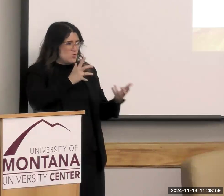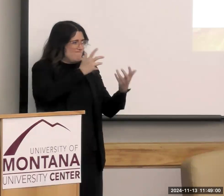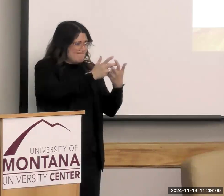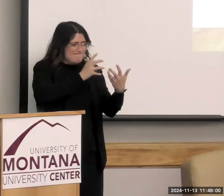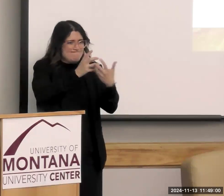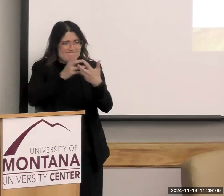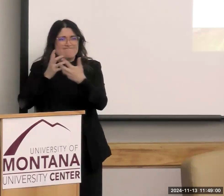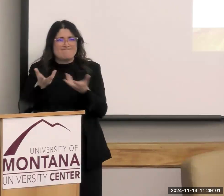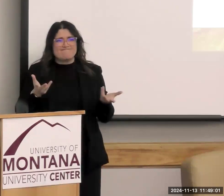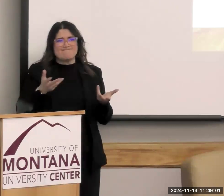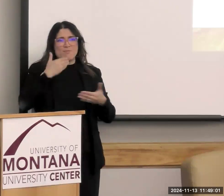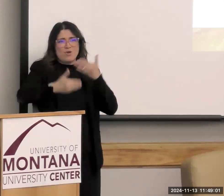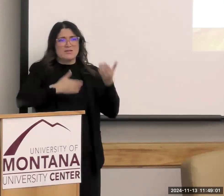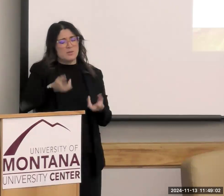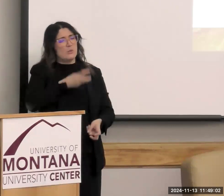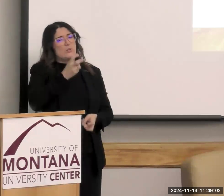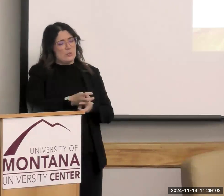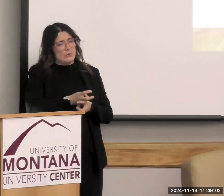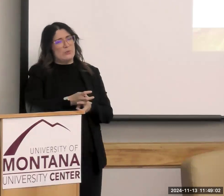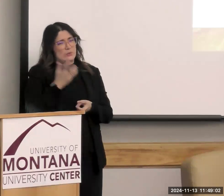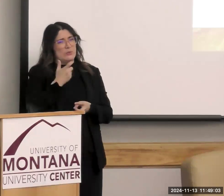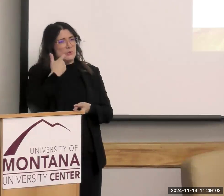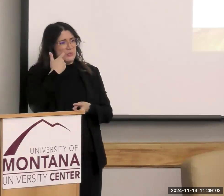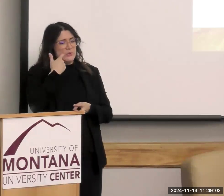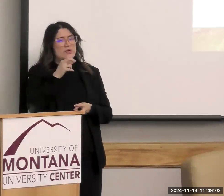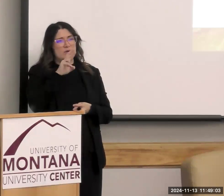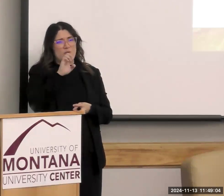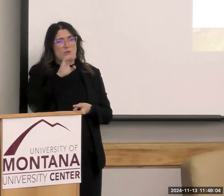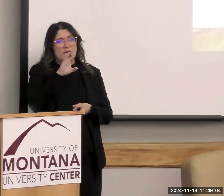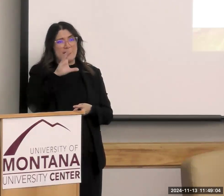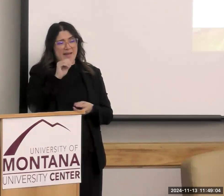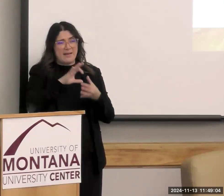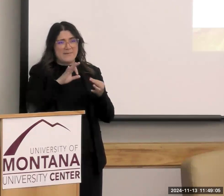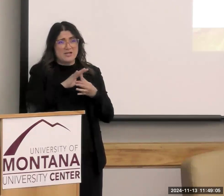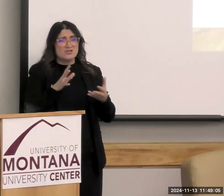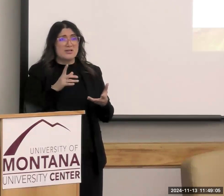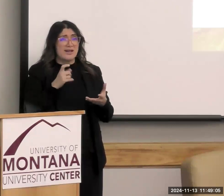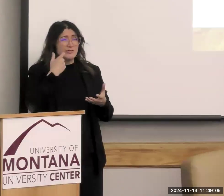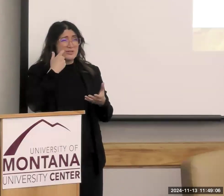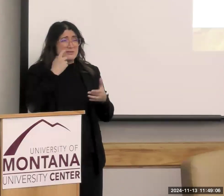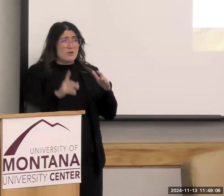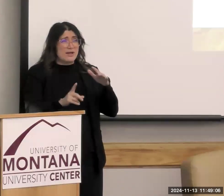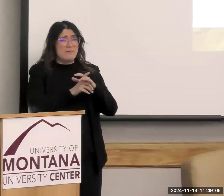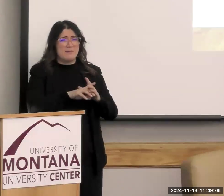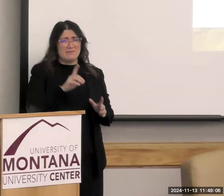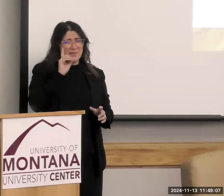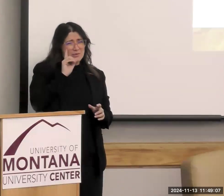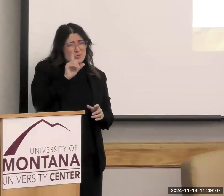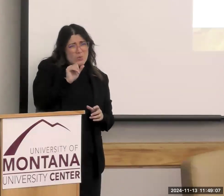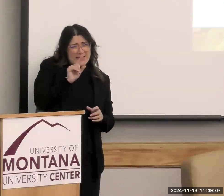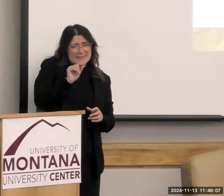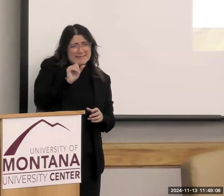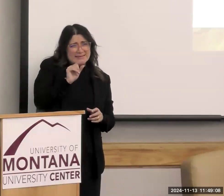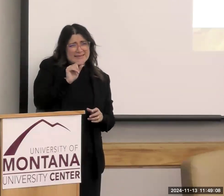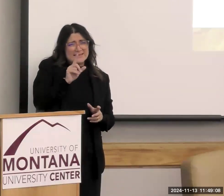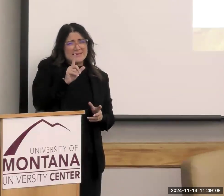said. And one of the things that came up was that there are 20 of our offices of public assistance with no staff